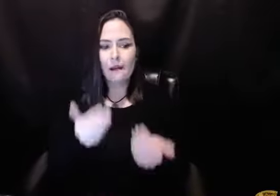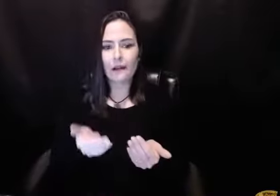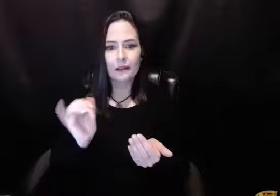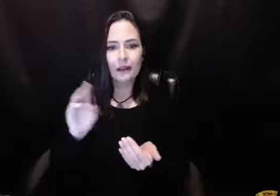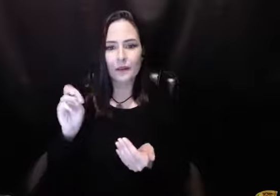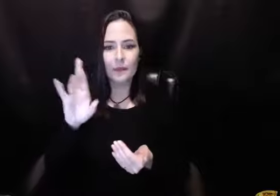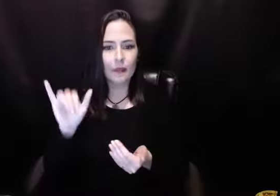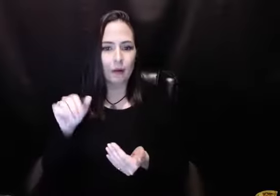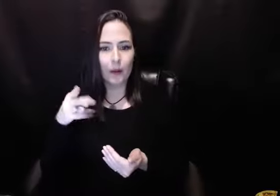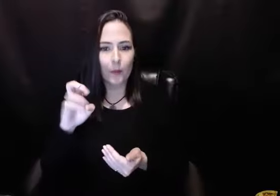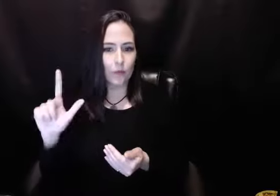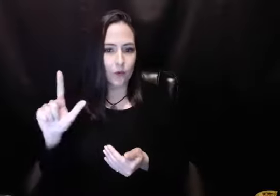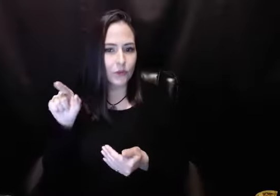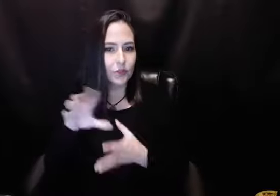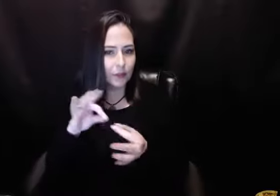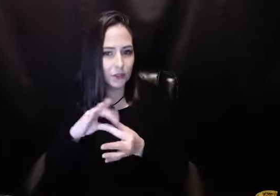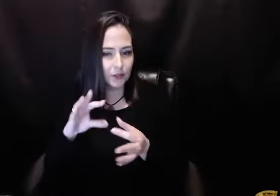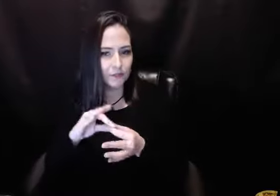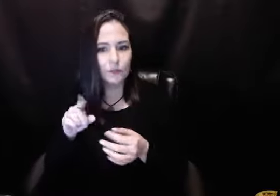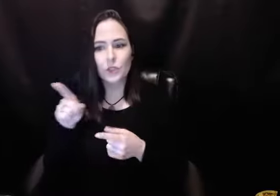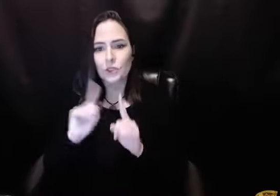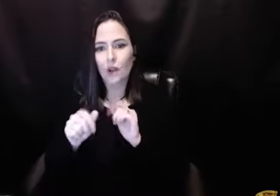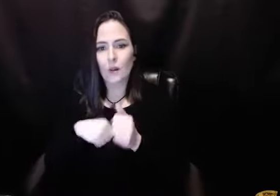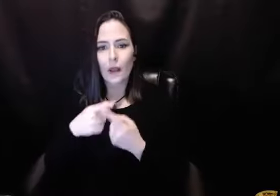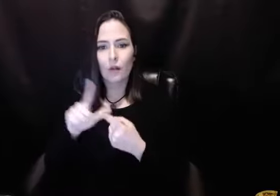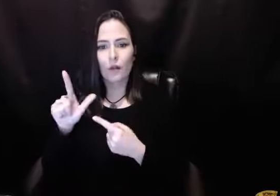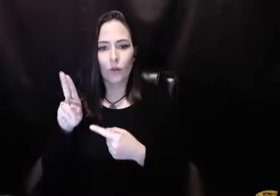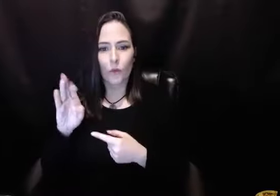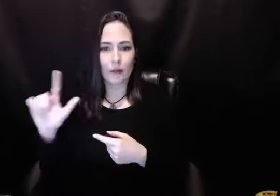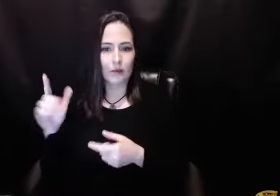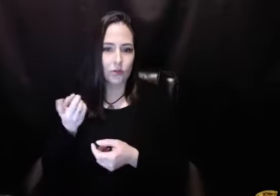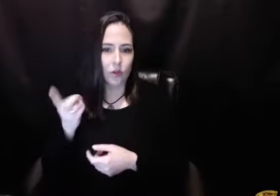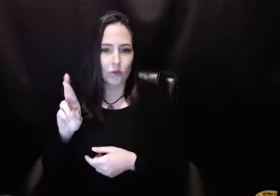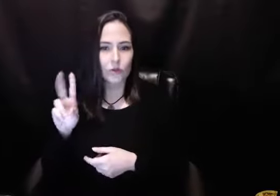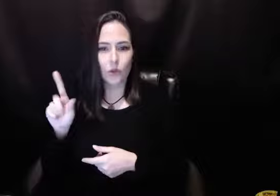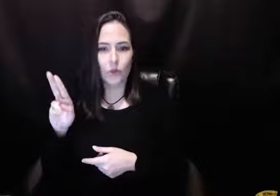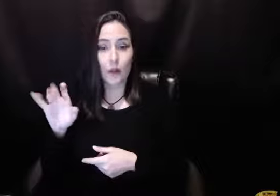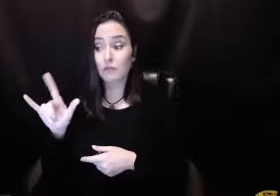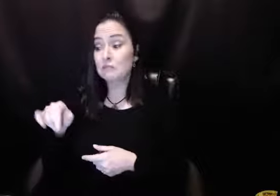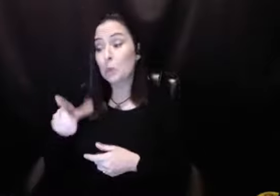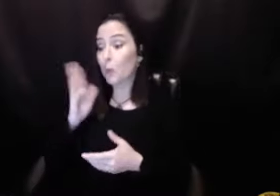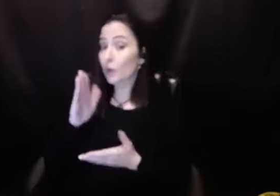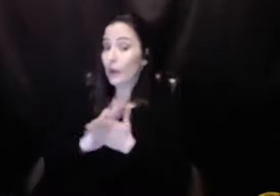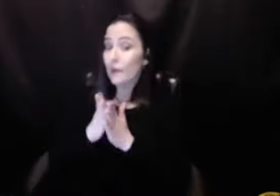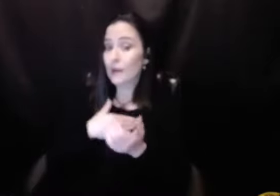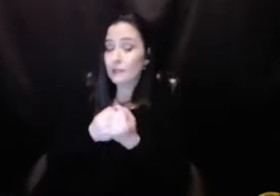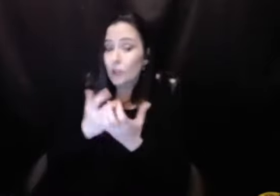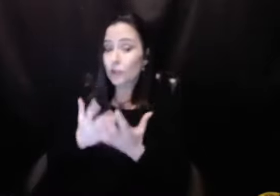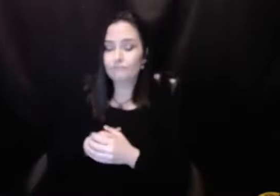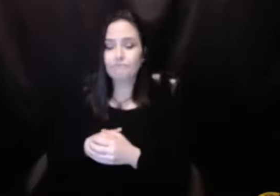reach out. didn't have to take that step that said, like Mary Pearl was saying when she talked to Dr. Lubel, will you be my